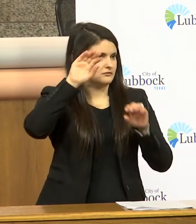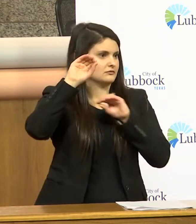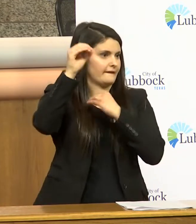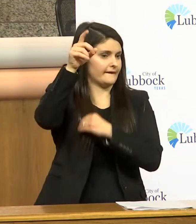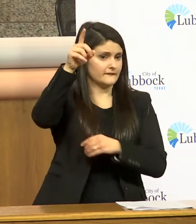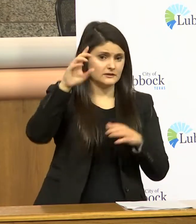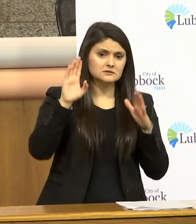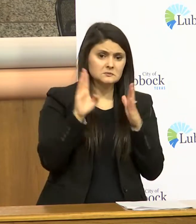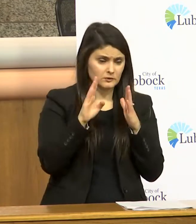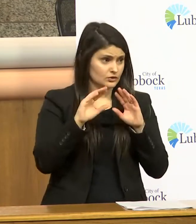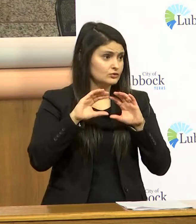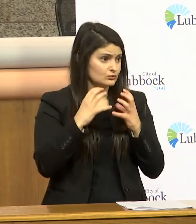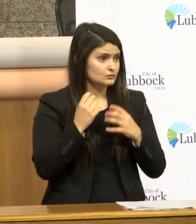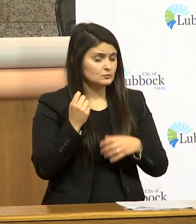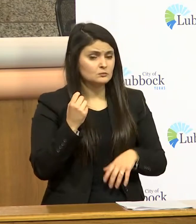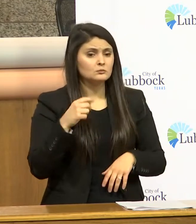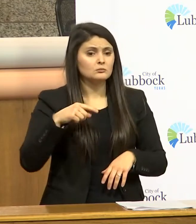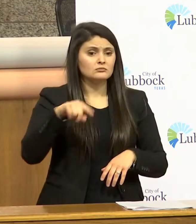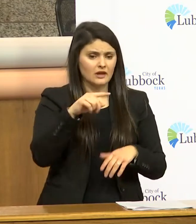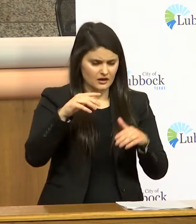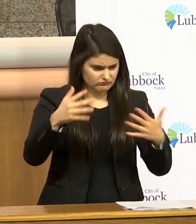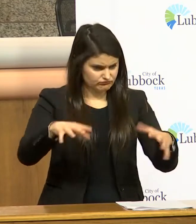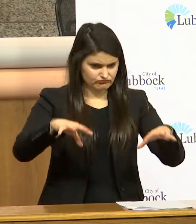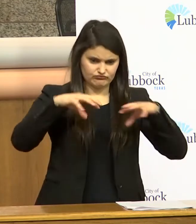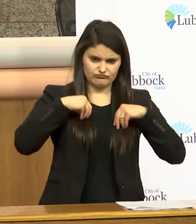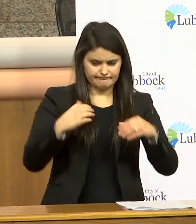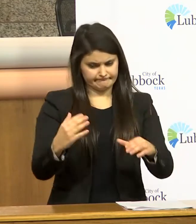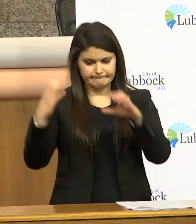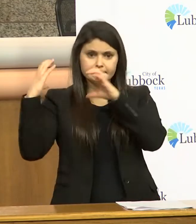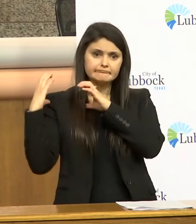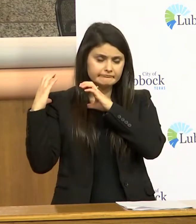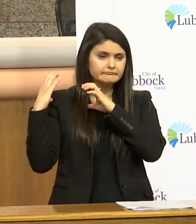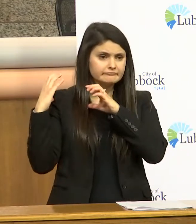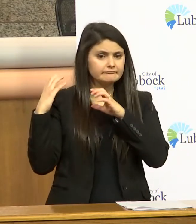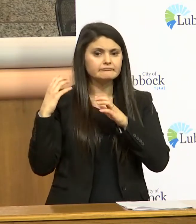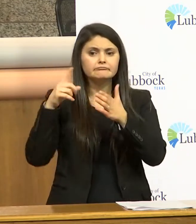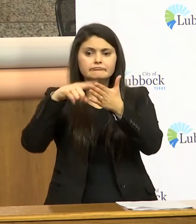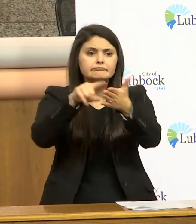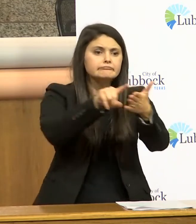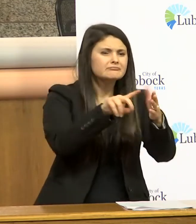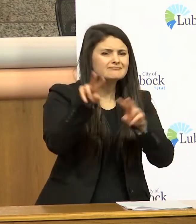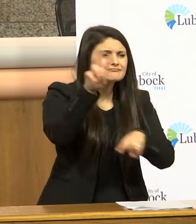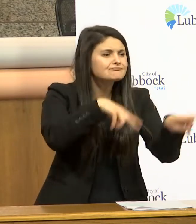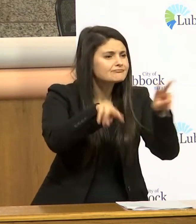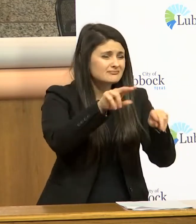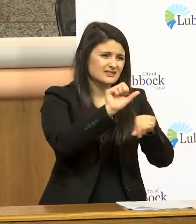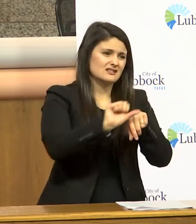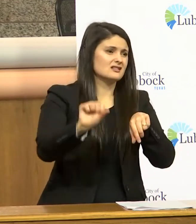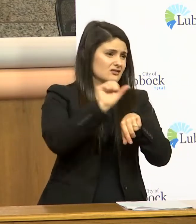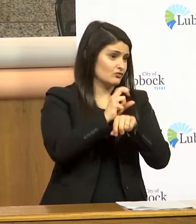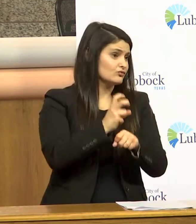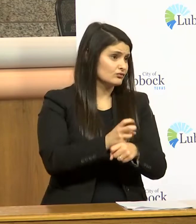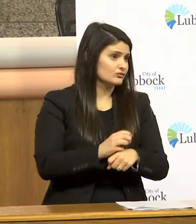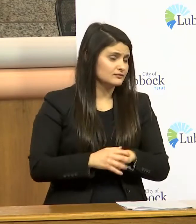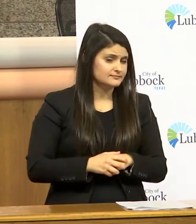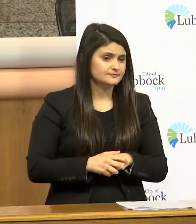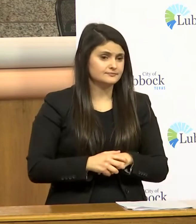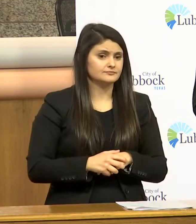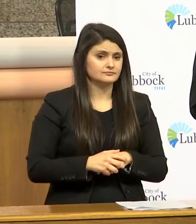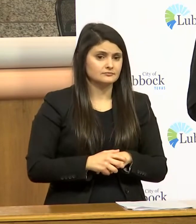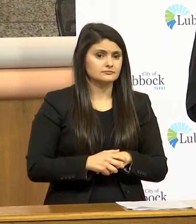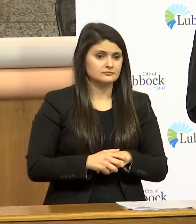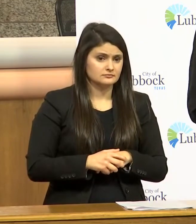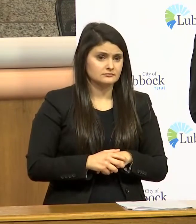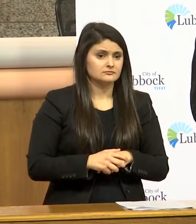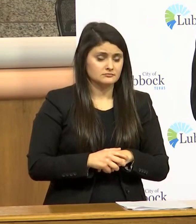group they have taken this under their wing made it their own and they have been out working and working hard they're backed up